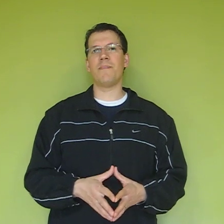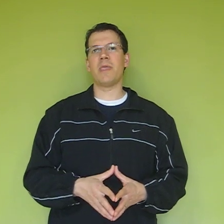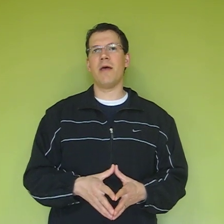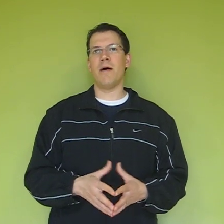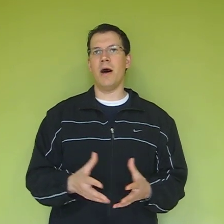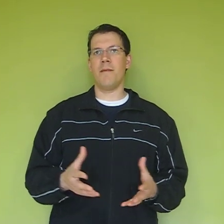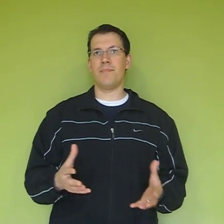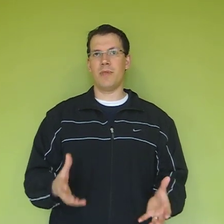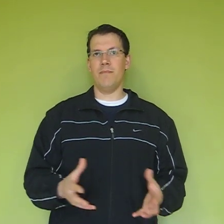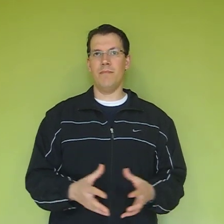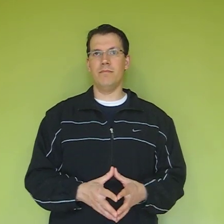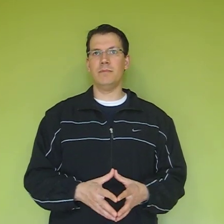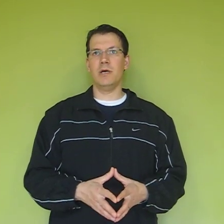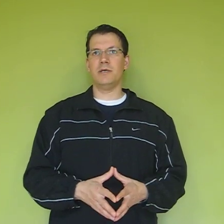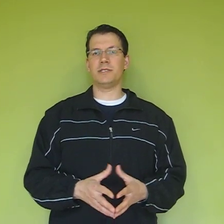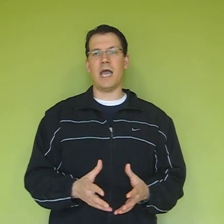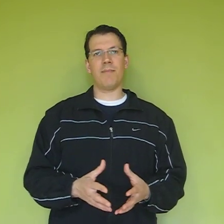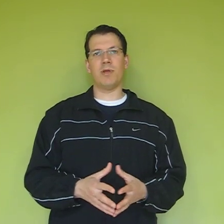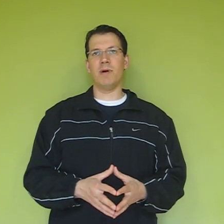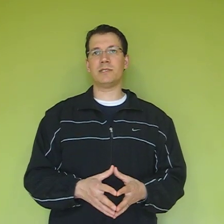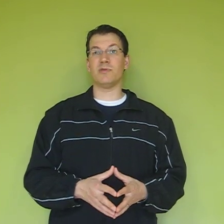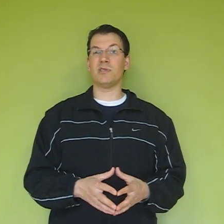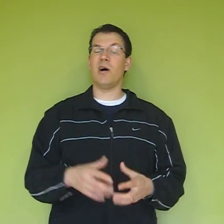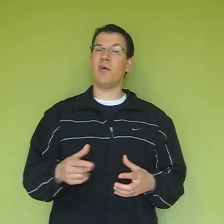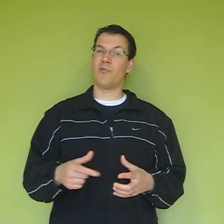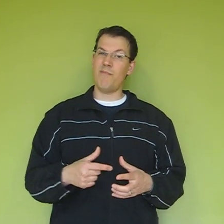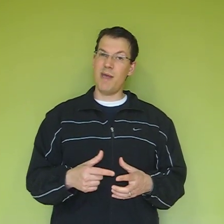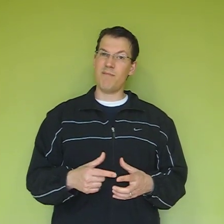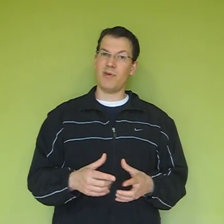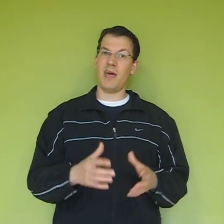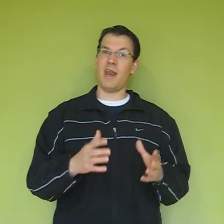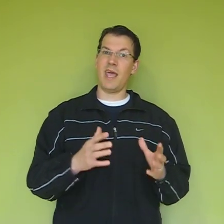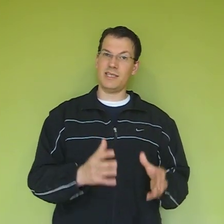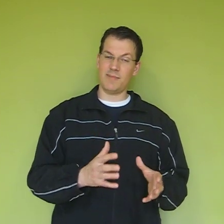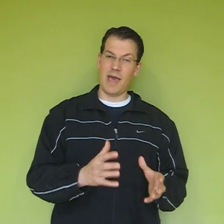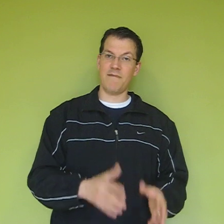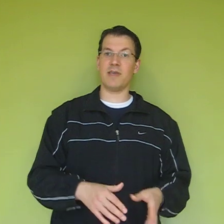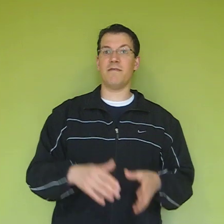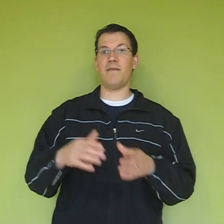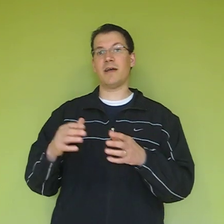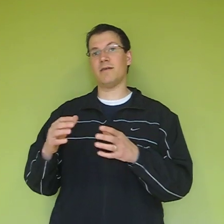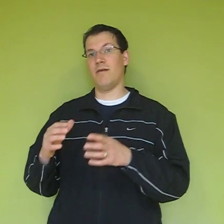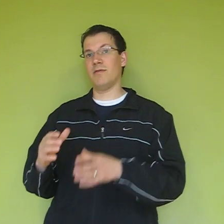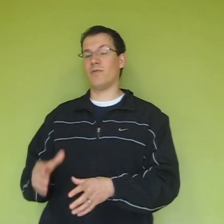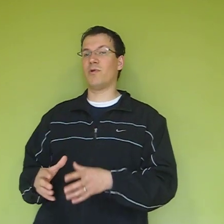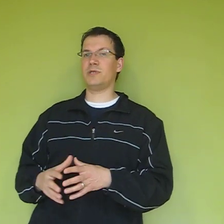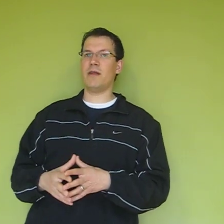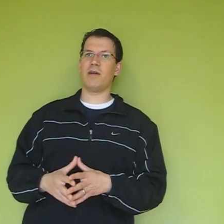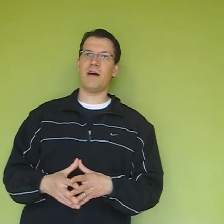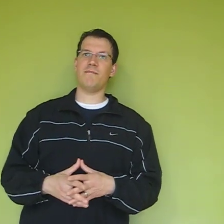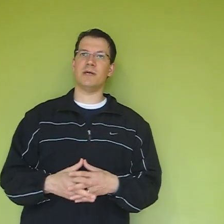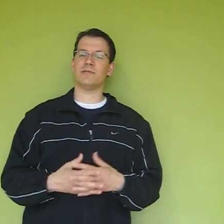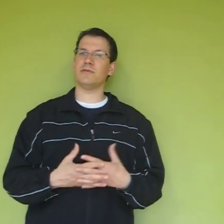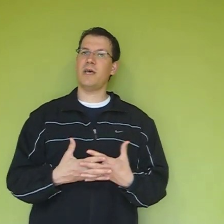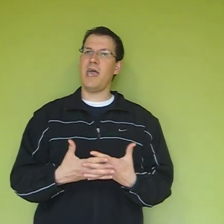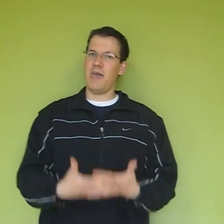scapular muscles. Remember that it ends up having an effect on the rotator cuff muscles and